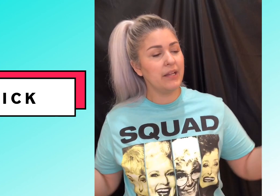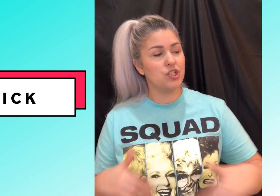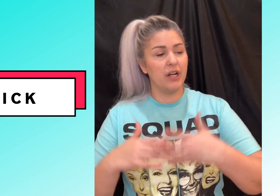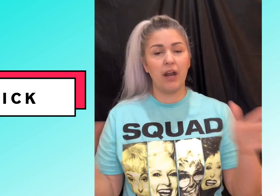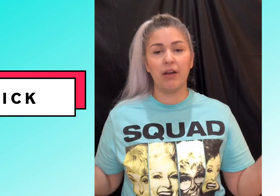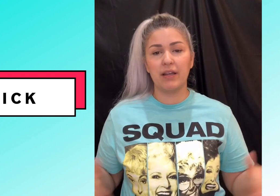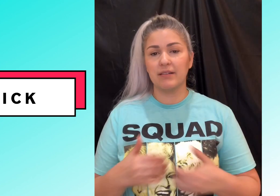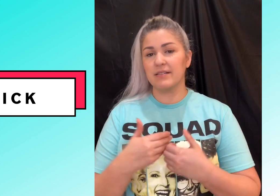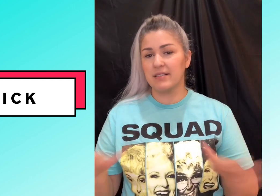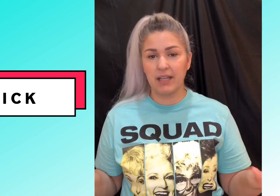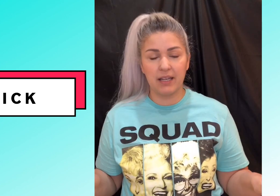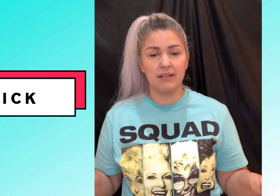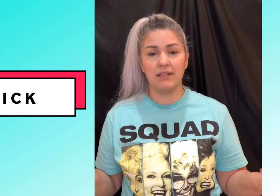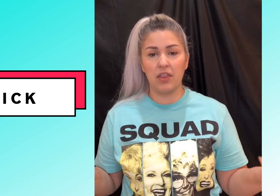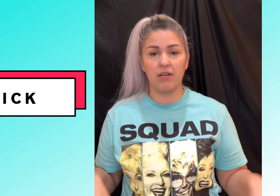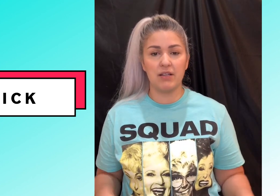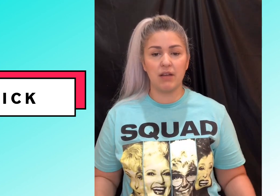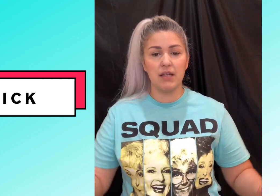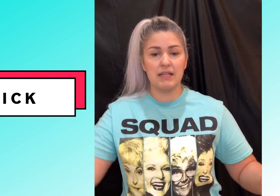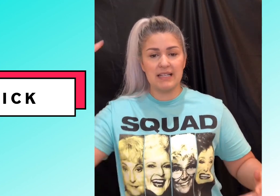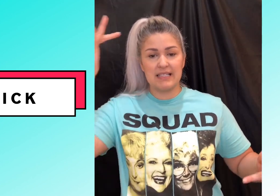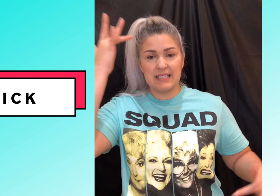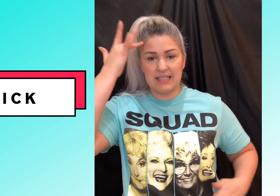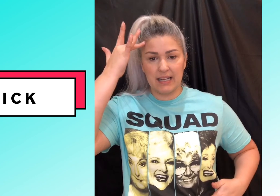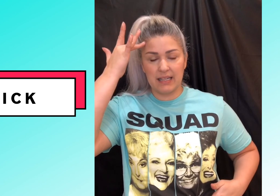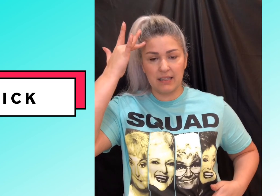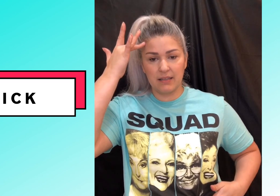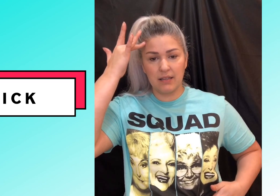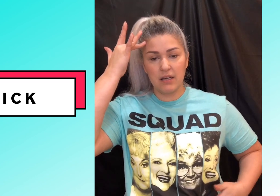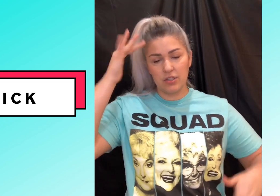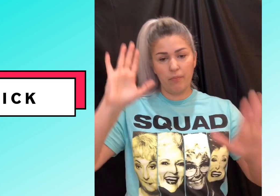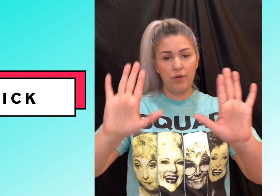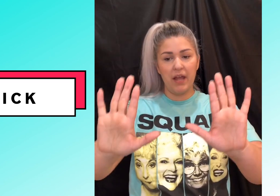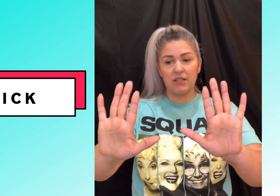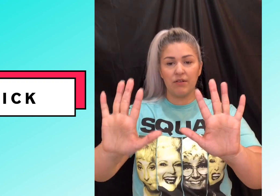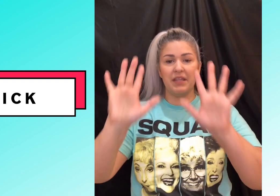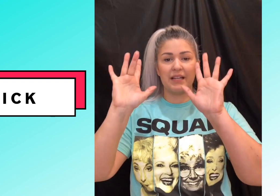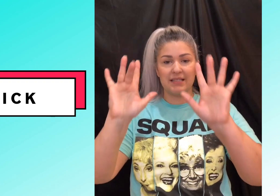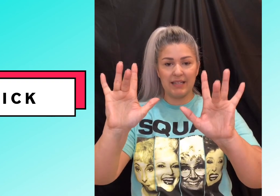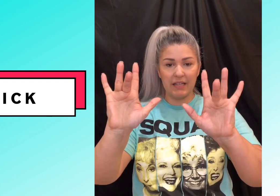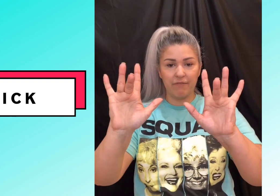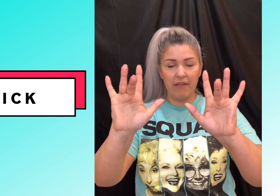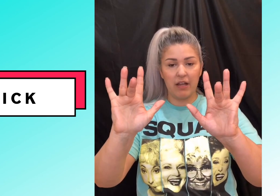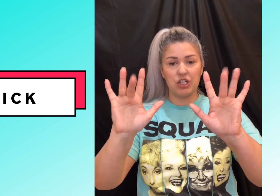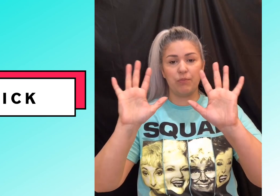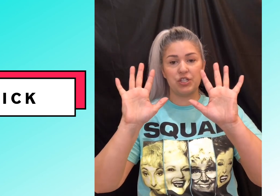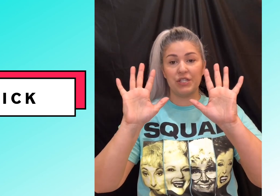generic sick that there is right sick so both hands are in the extended five hand shape which is